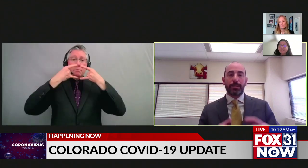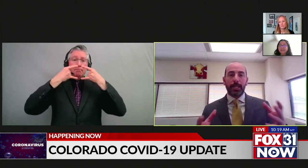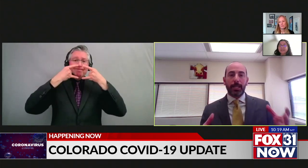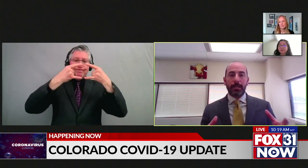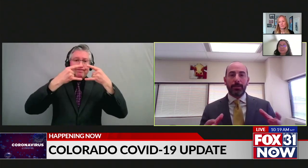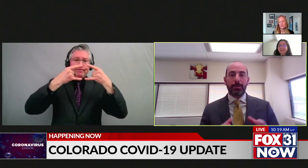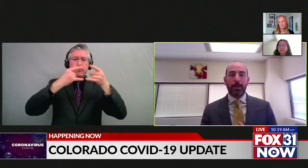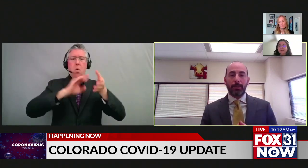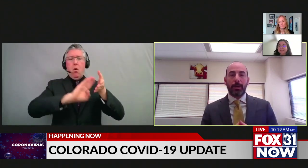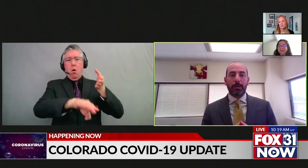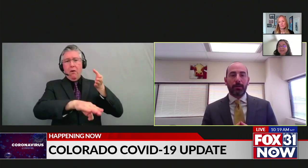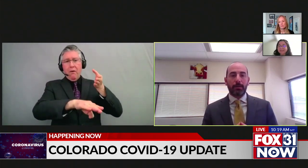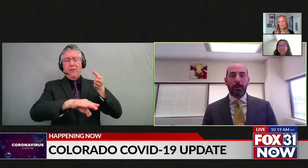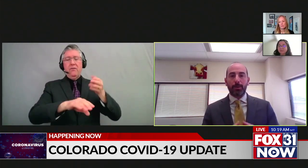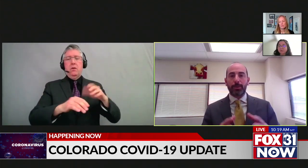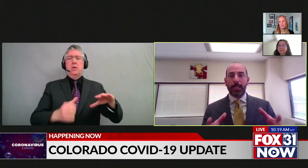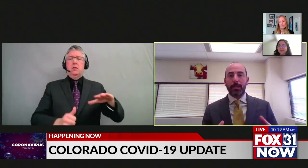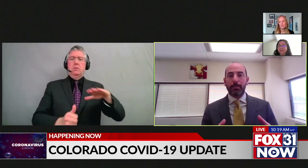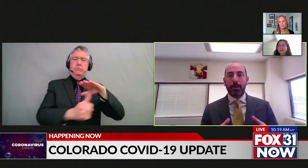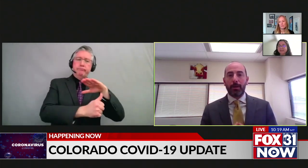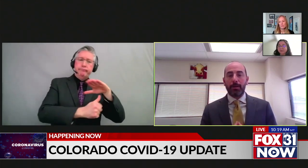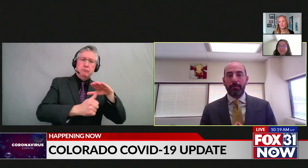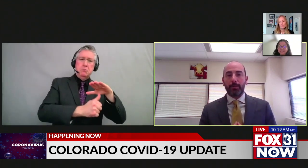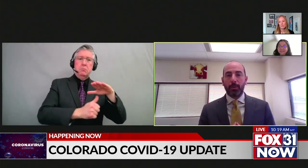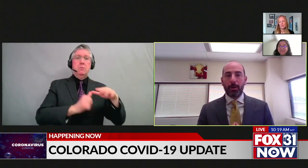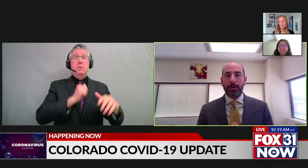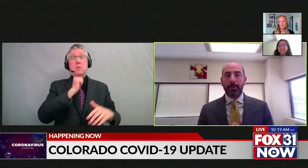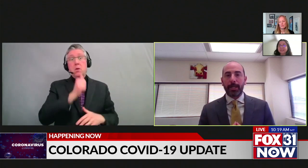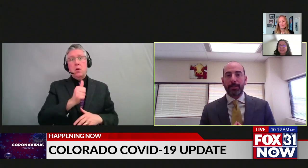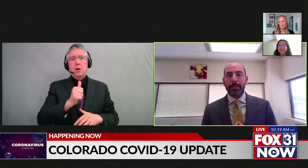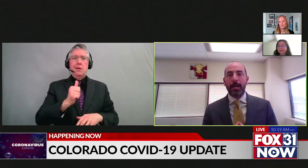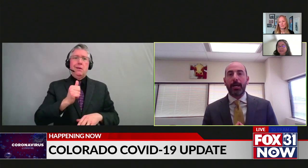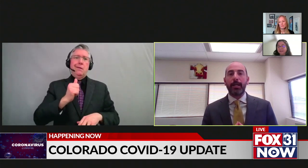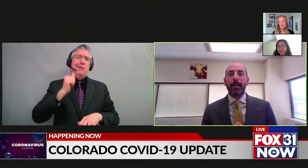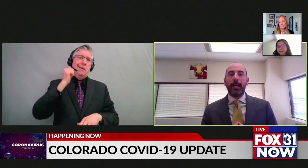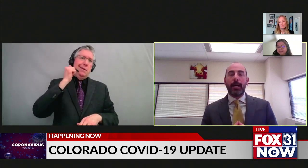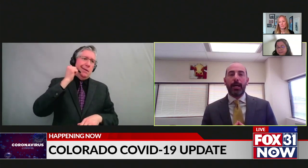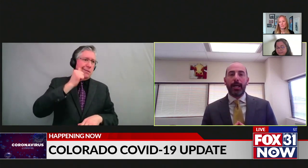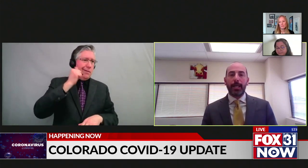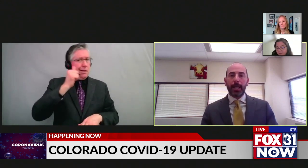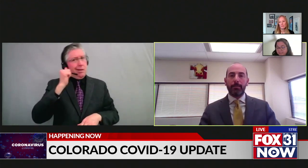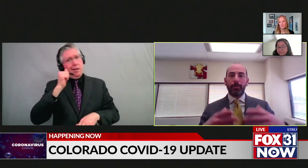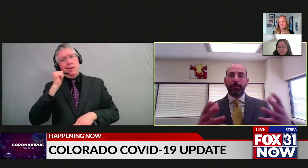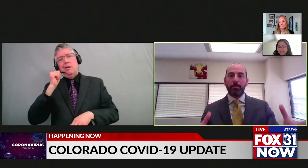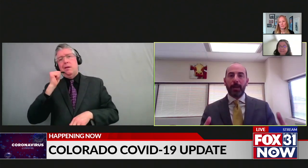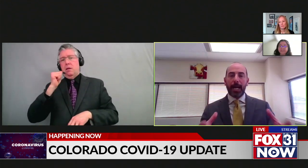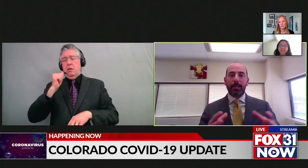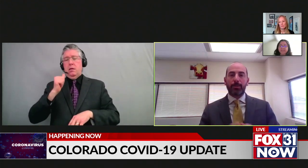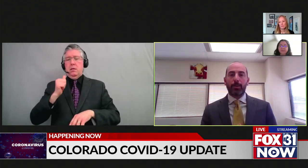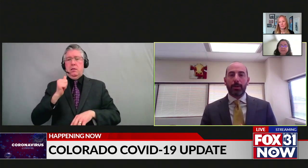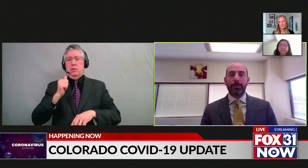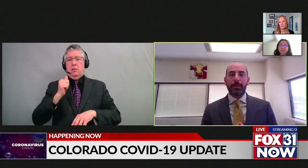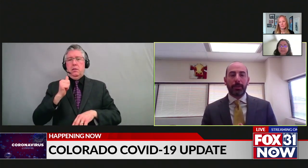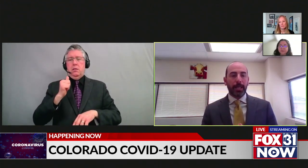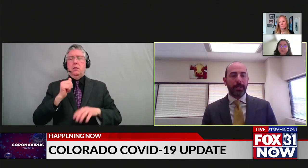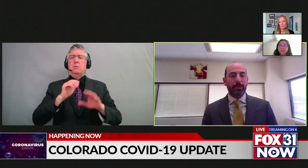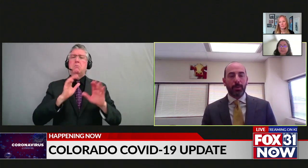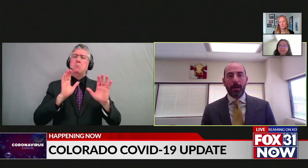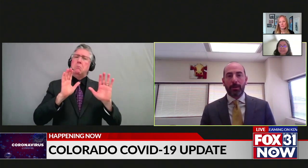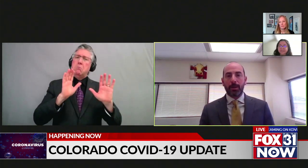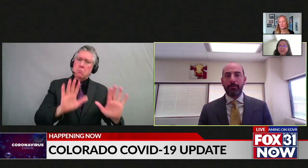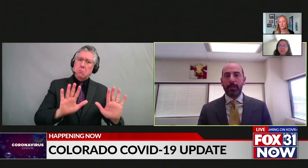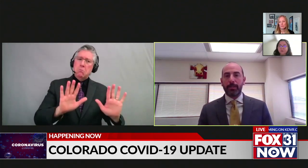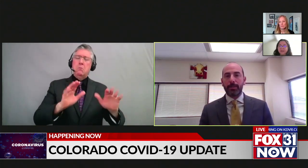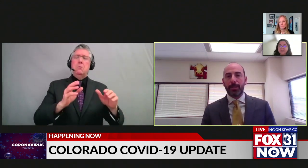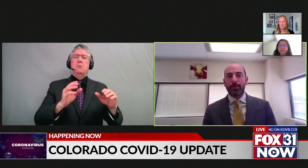quarantine is no longer a routine part of the work that is done. And again, moving back towards a place